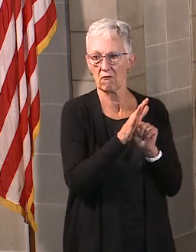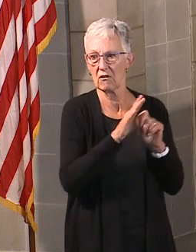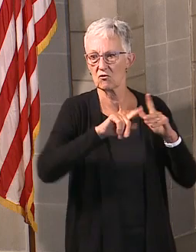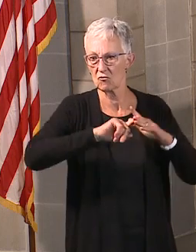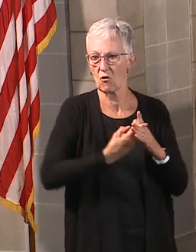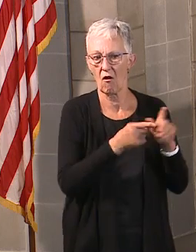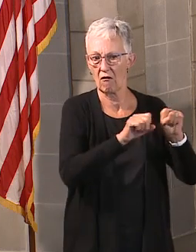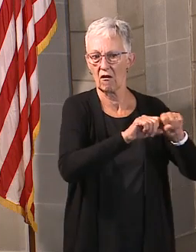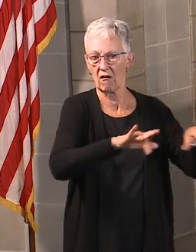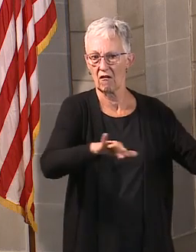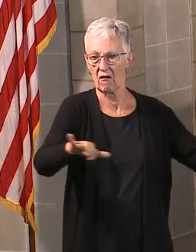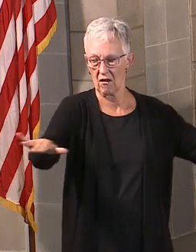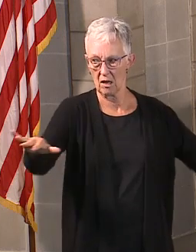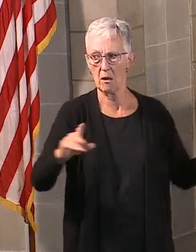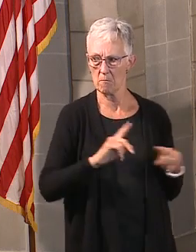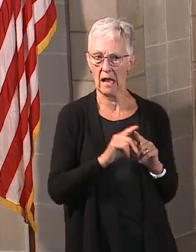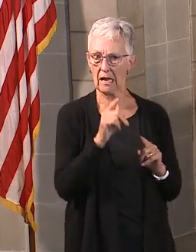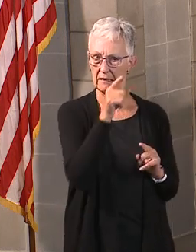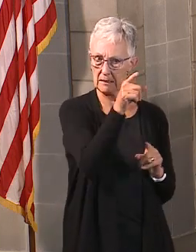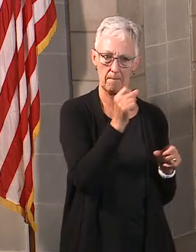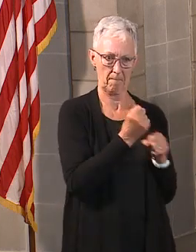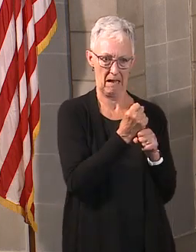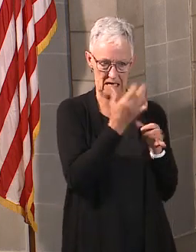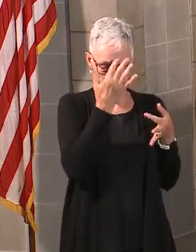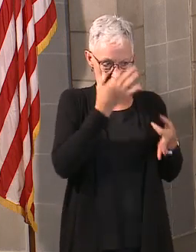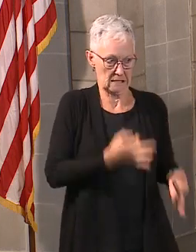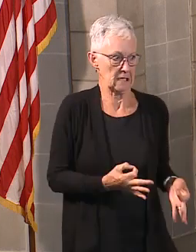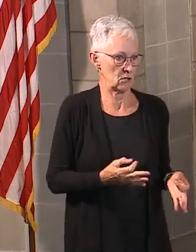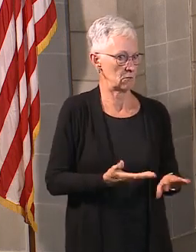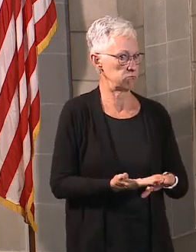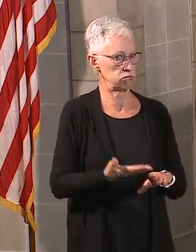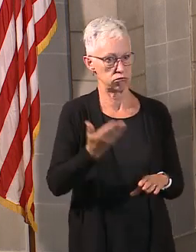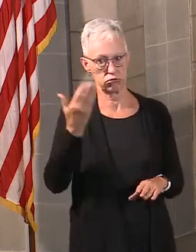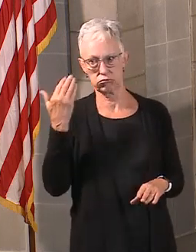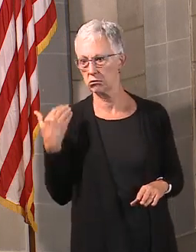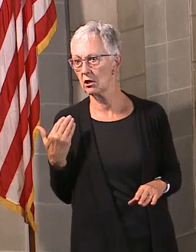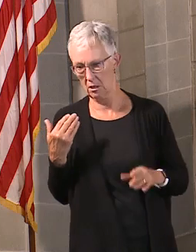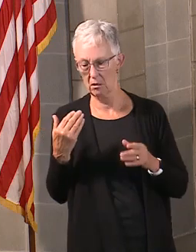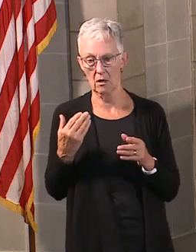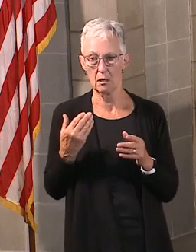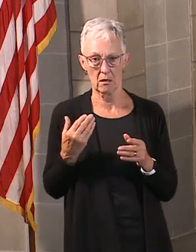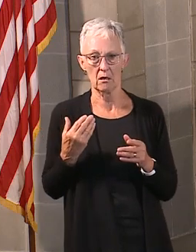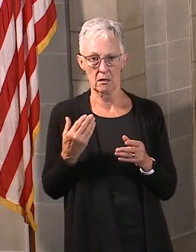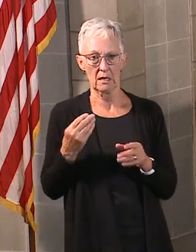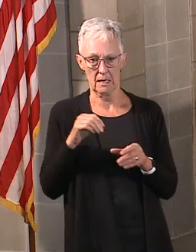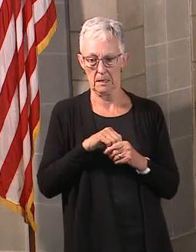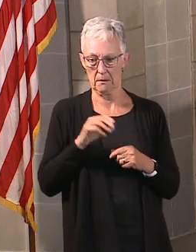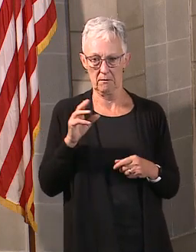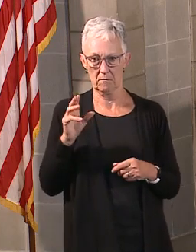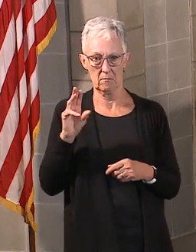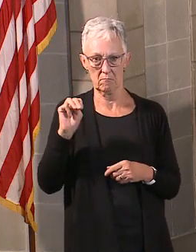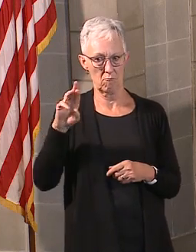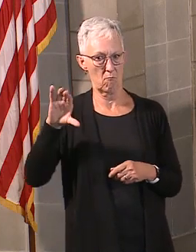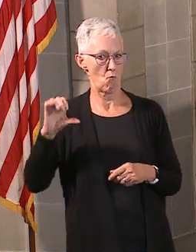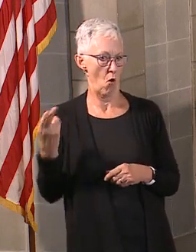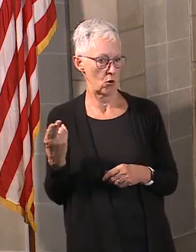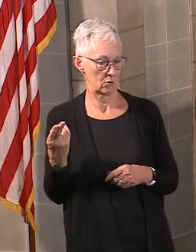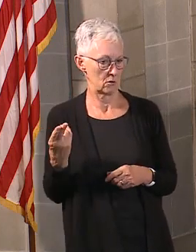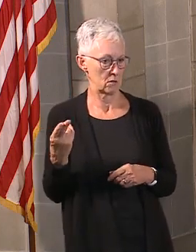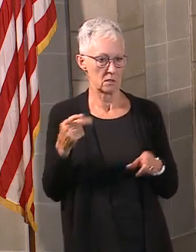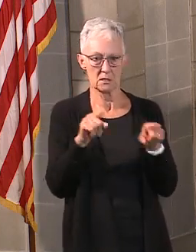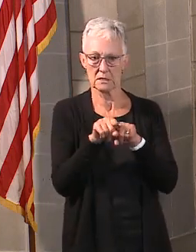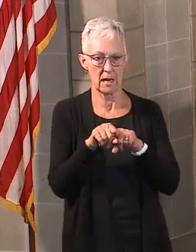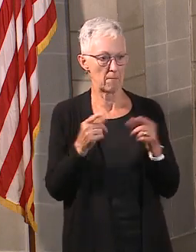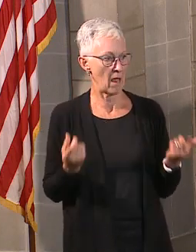district and those decisions. But, you know, Mark made that decision. And, of course, Dr. Joel and Dr. Logan in LPS and OPS, same